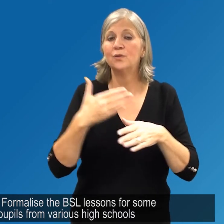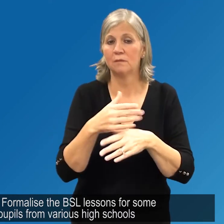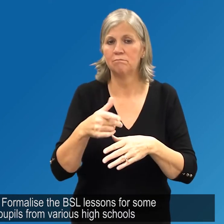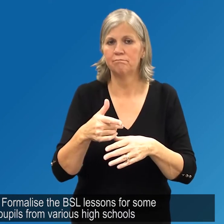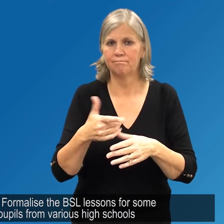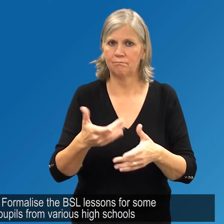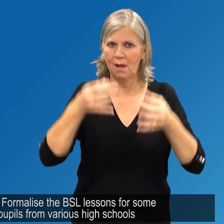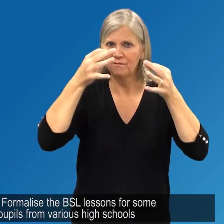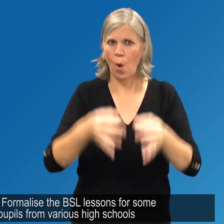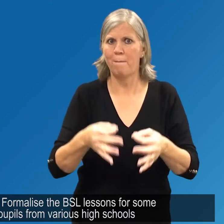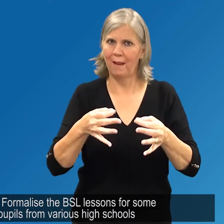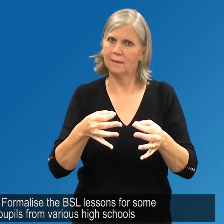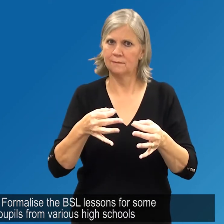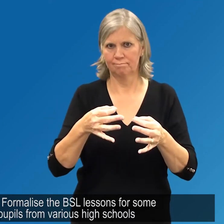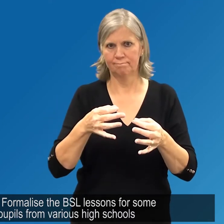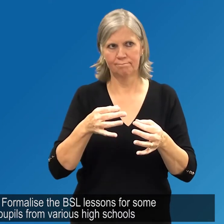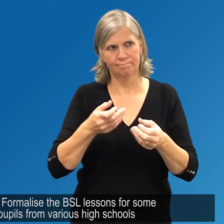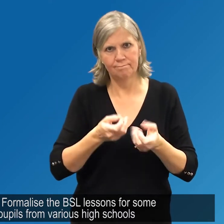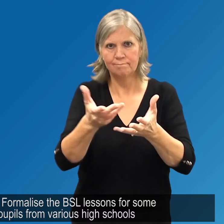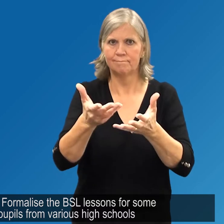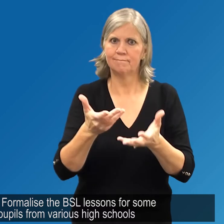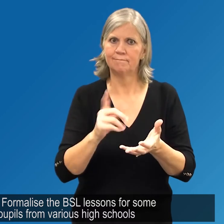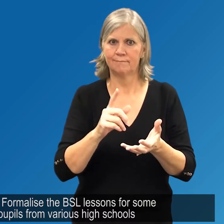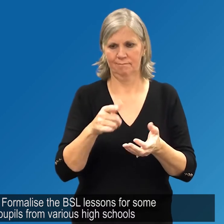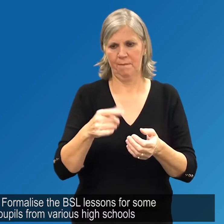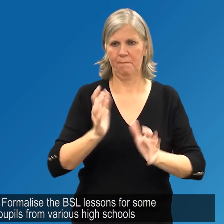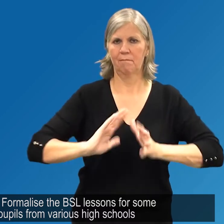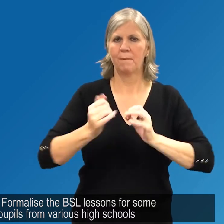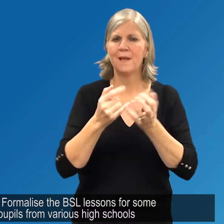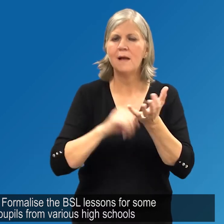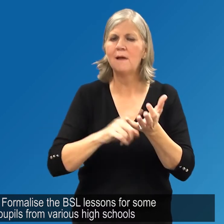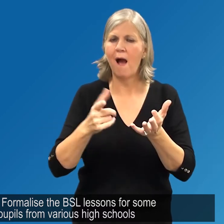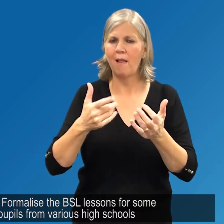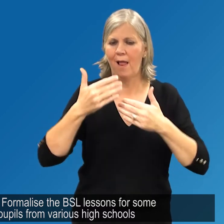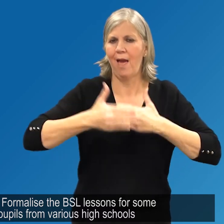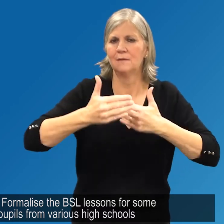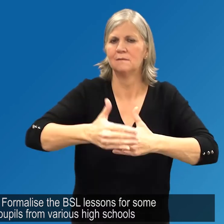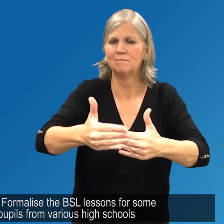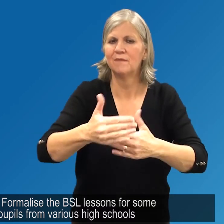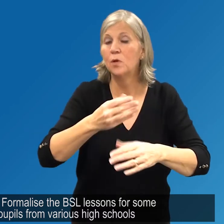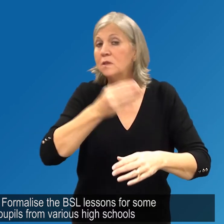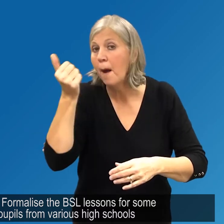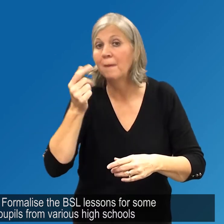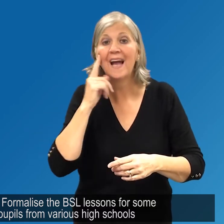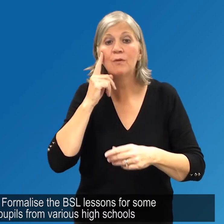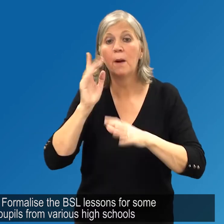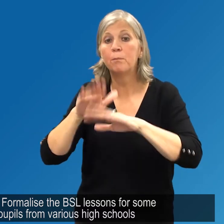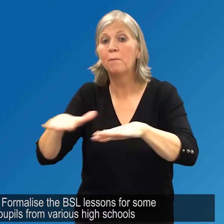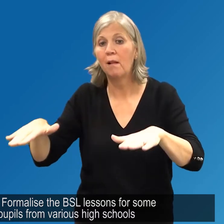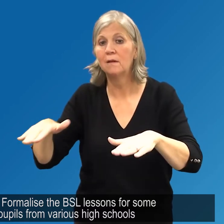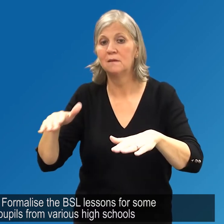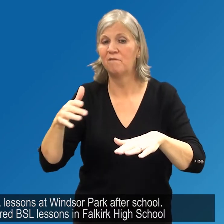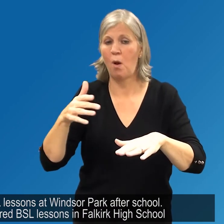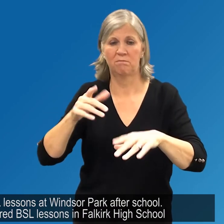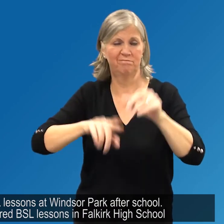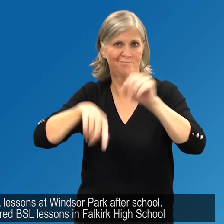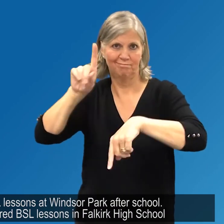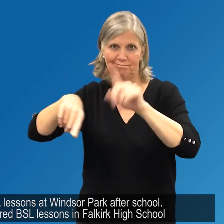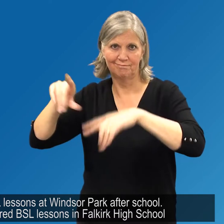Sub-actions. Formalise the BSL lessons for some hearing pupils from various high schools who attend BSL lessons at